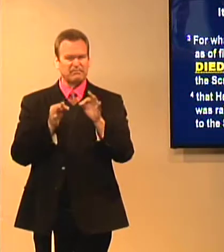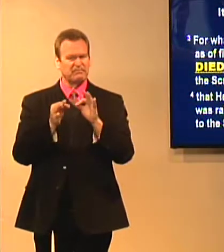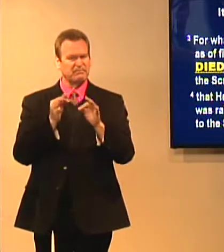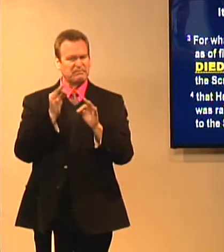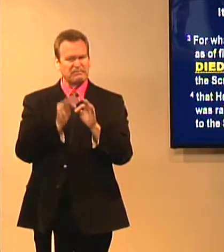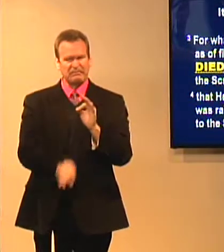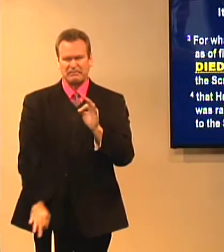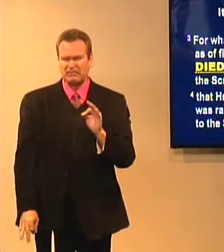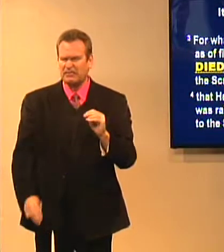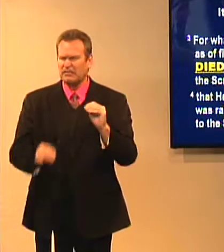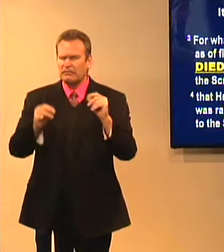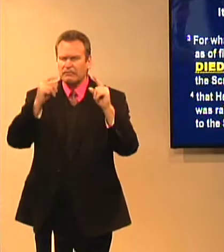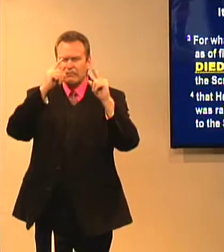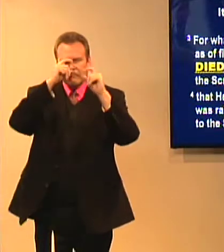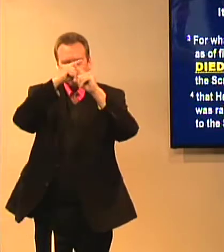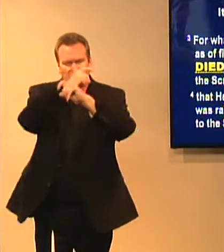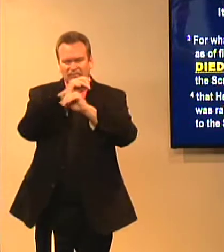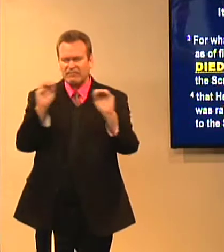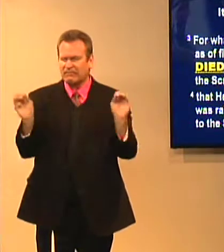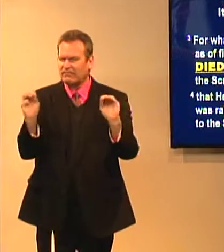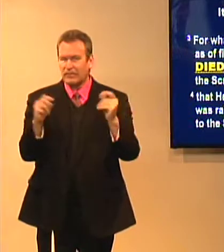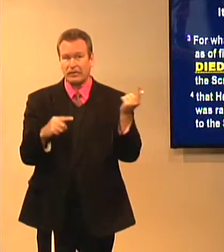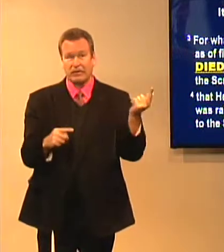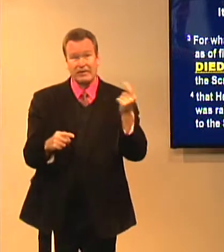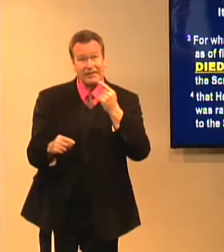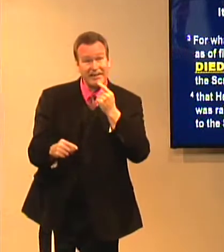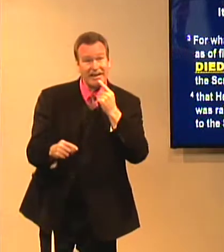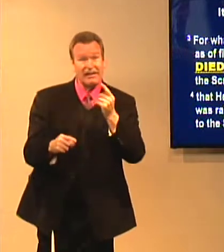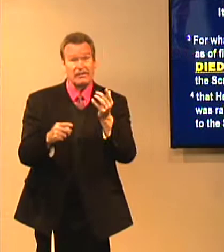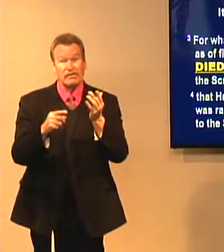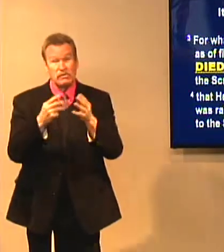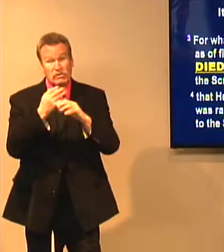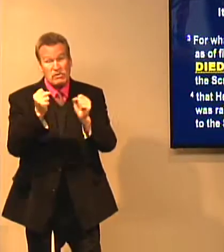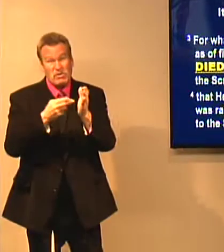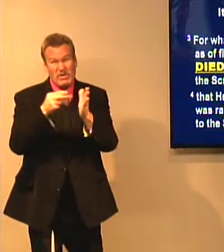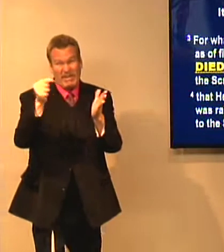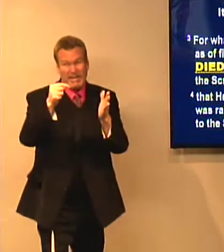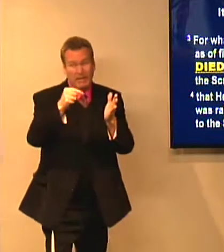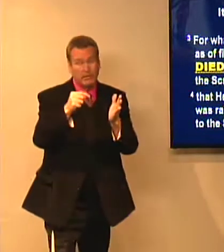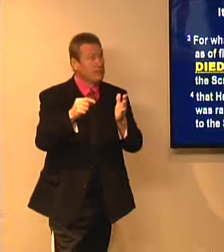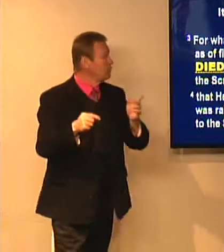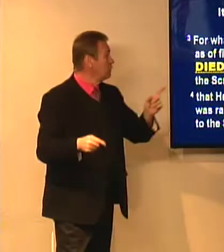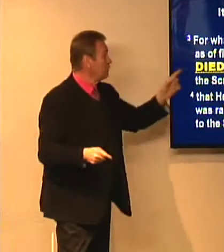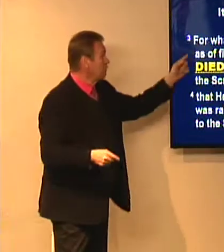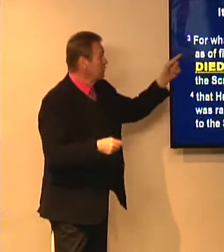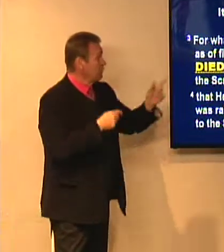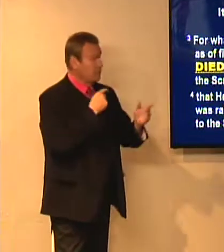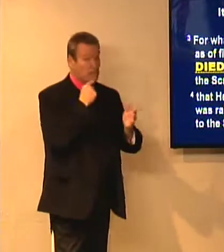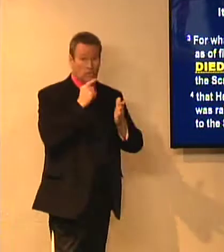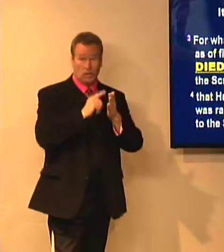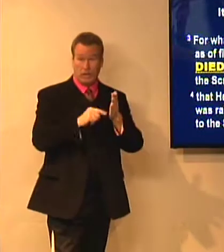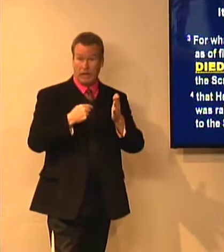what is the gospel? And I tell them, it's so simple. It is not complicated. This verse explains the gospel. It says,